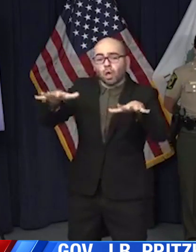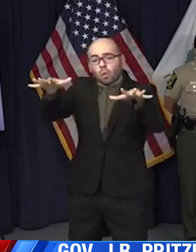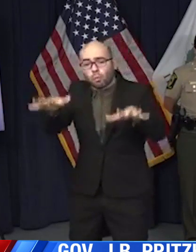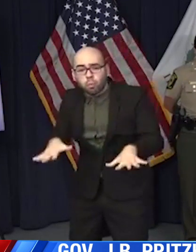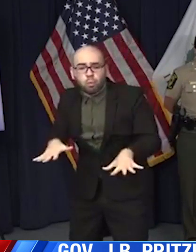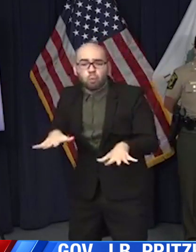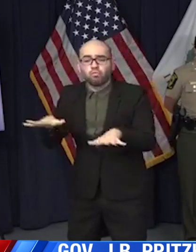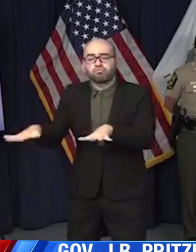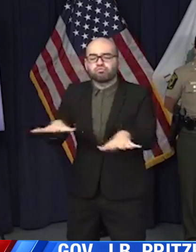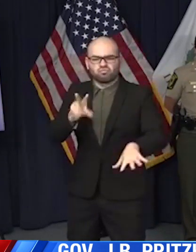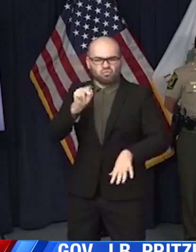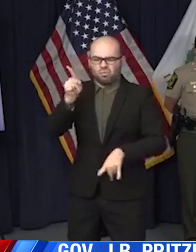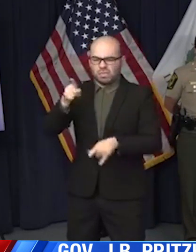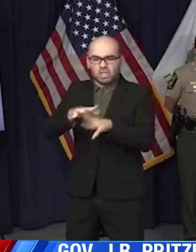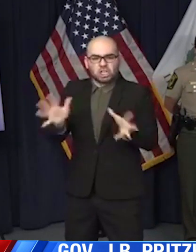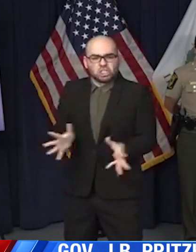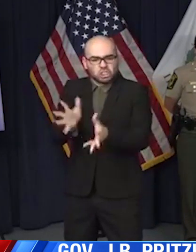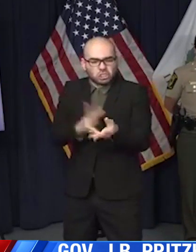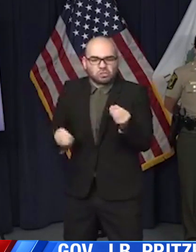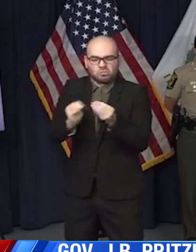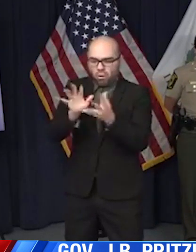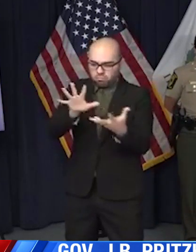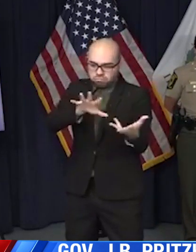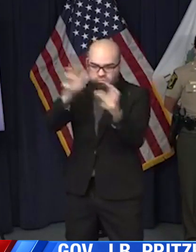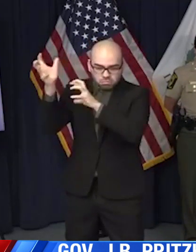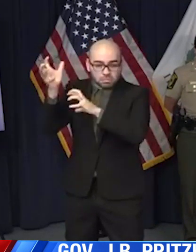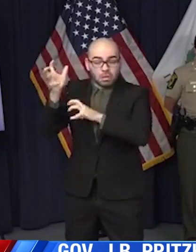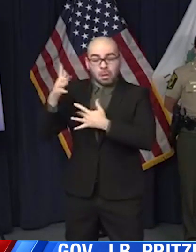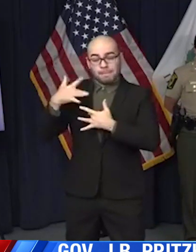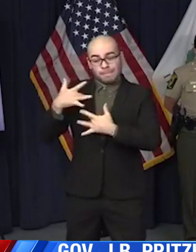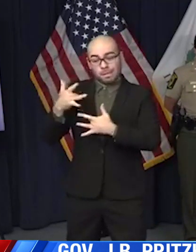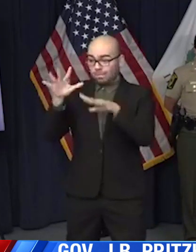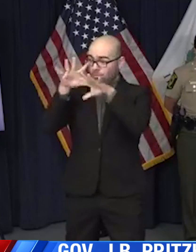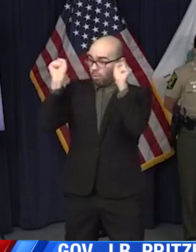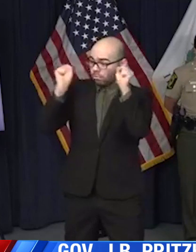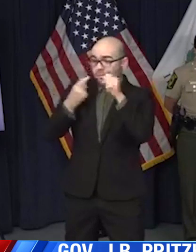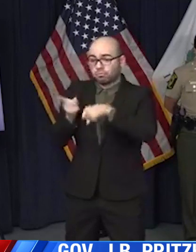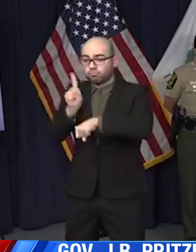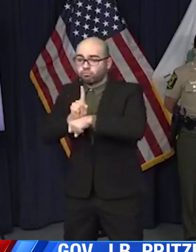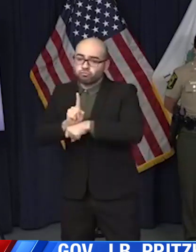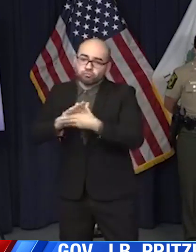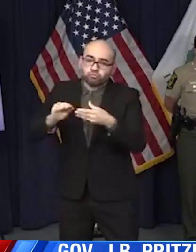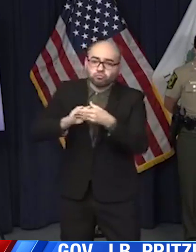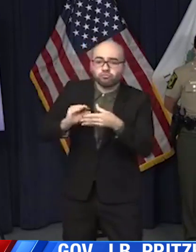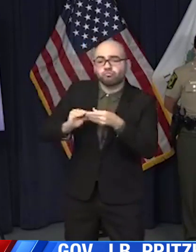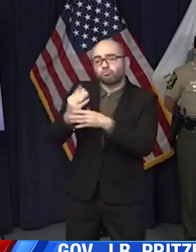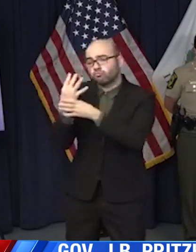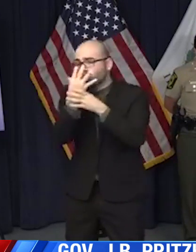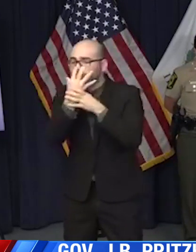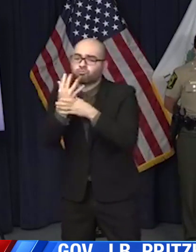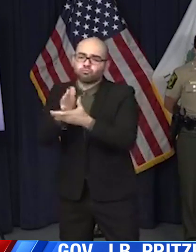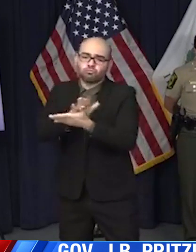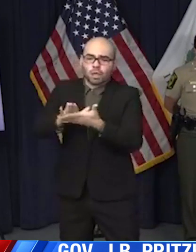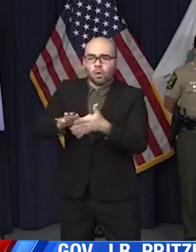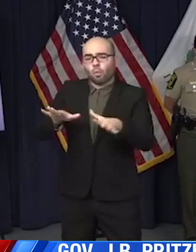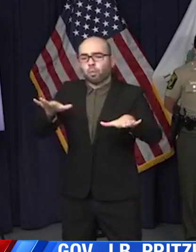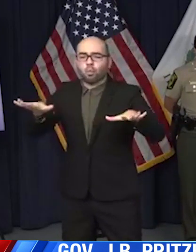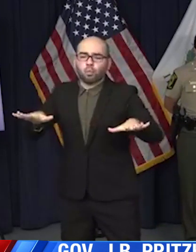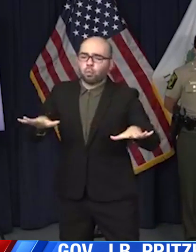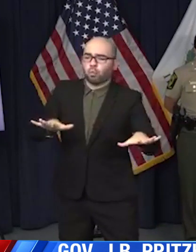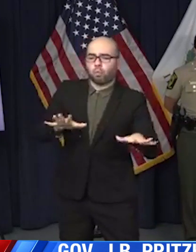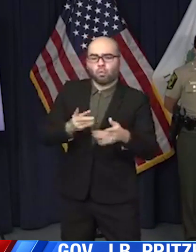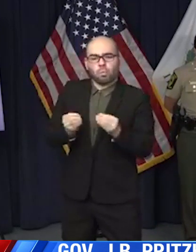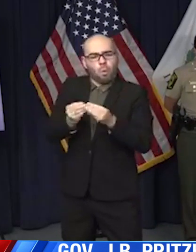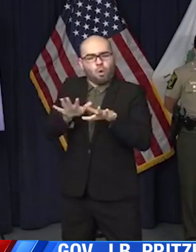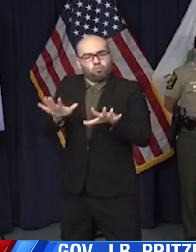It is usually the job of the President to stand up in these circumstances and try to bring down the temperature.